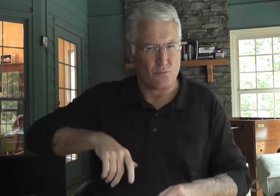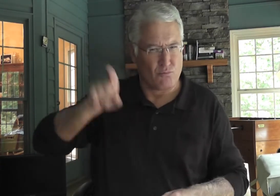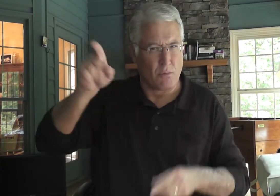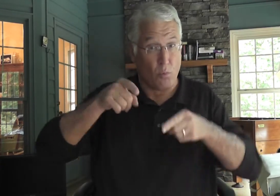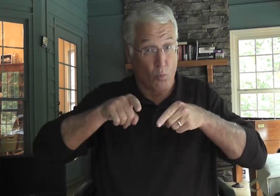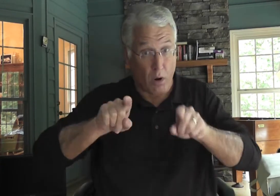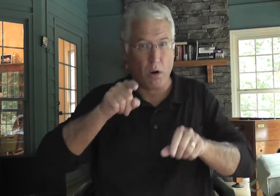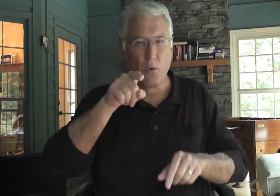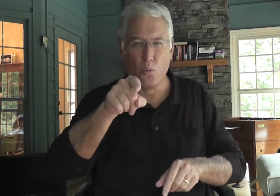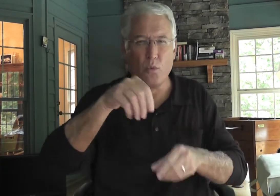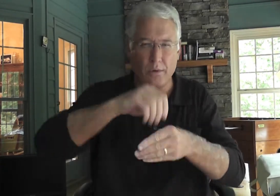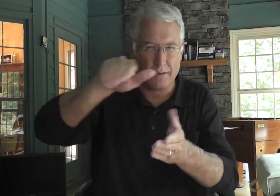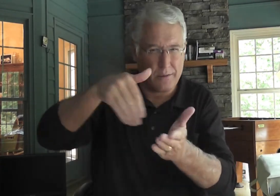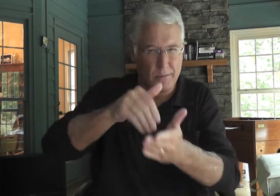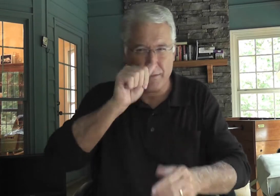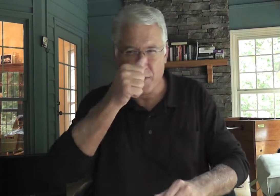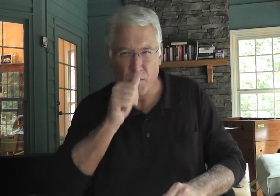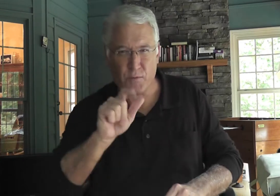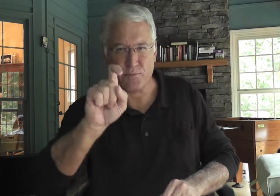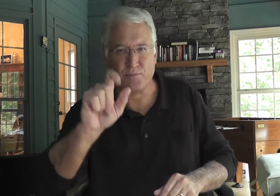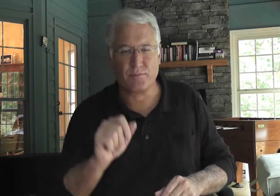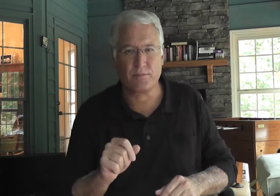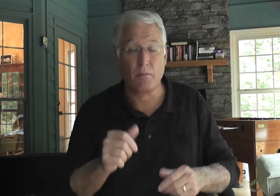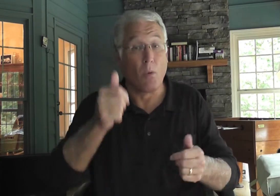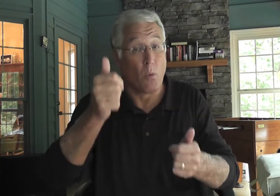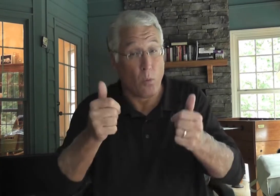Or do you focus on the midst of your problems?